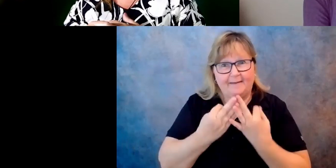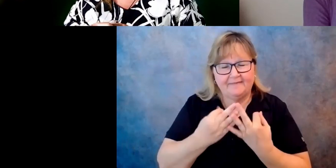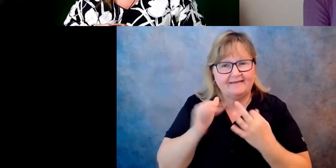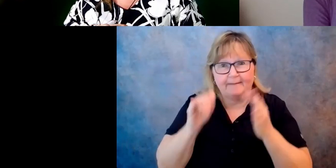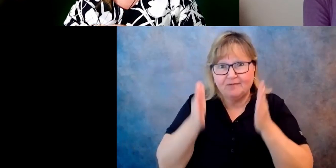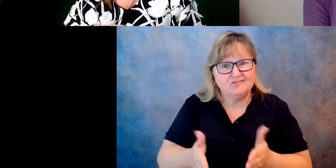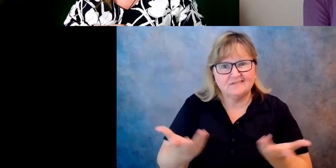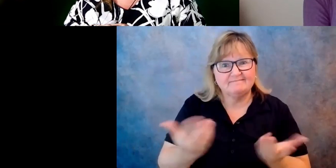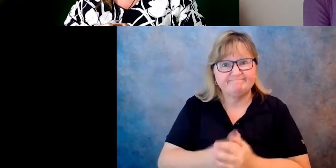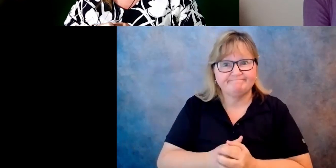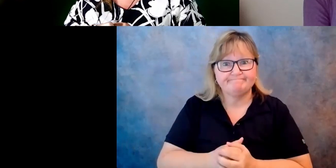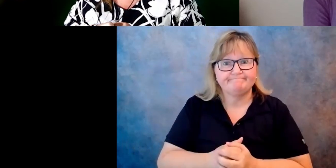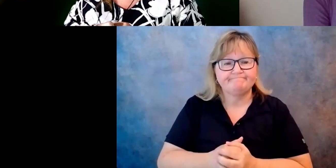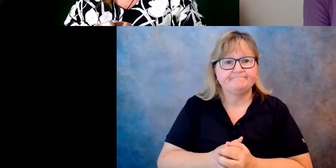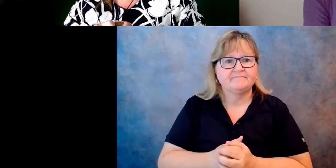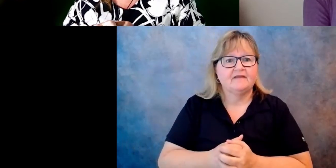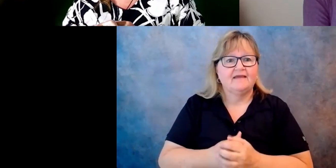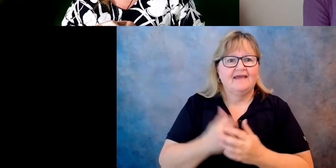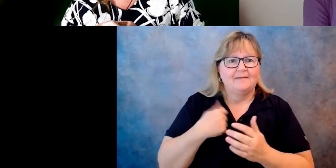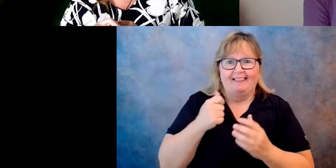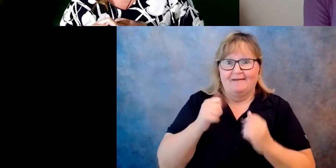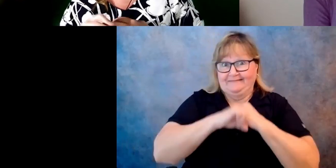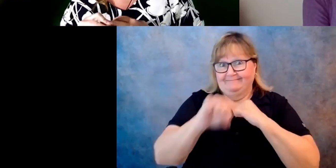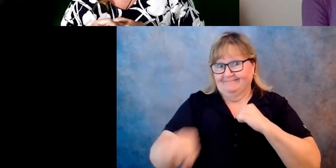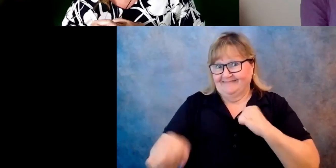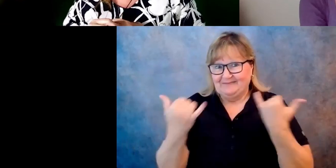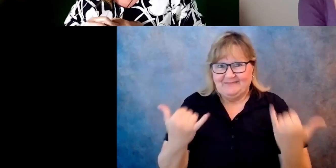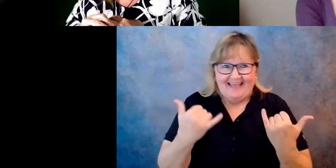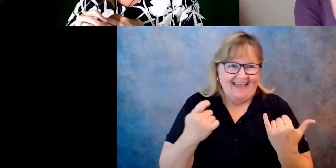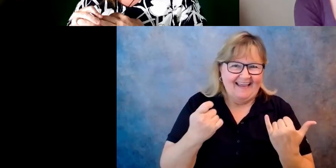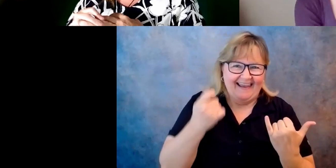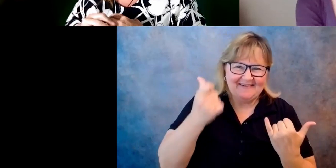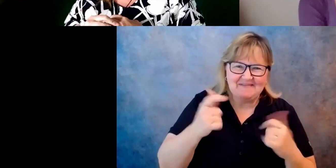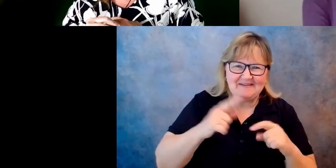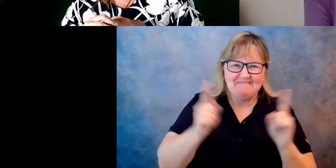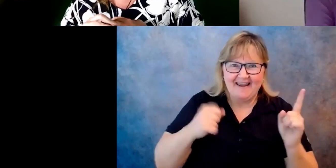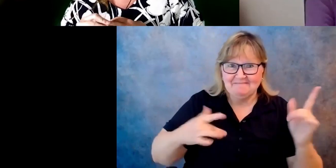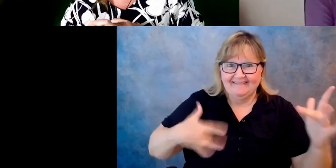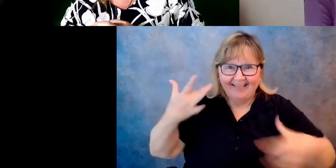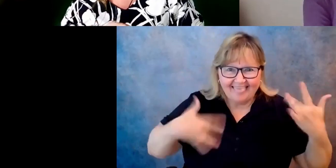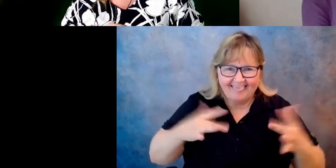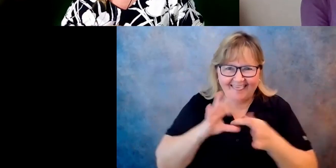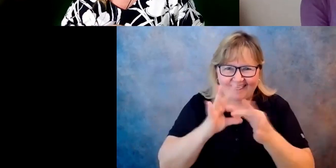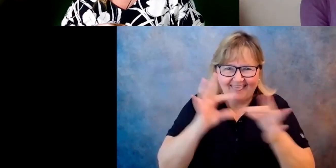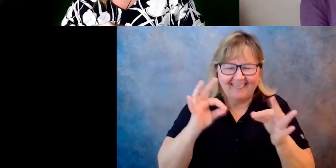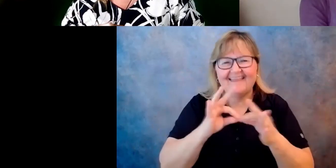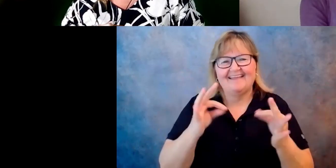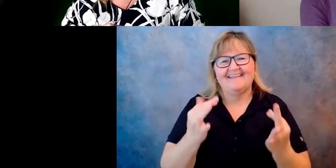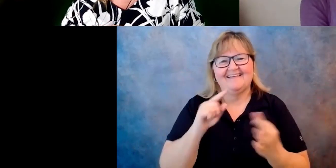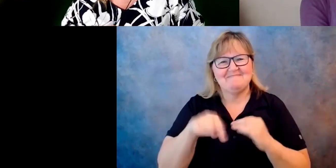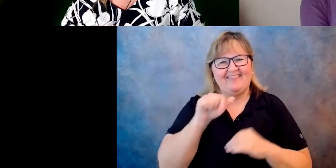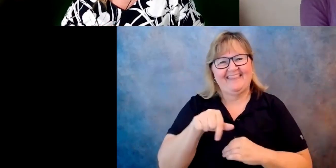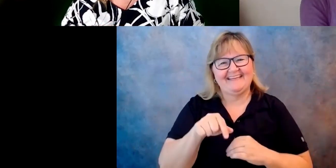interesting and I'm sorry, I'm kind of long-winded today. I'm excited about talking about all this is that, um,